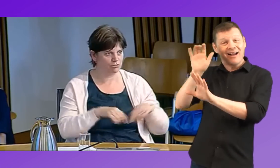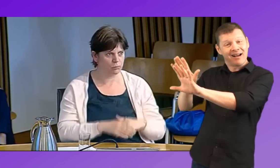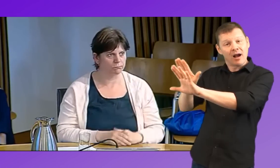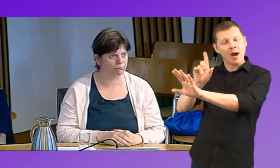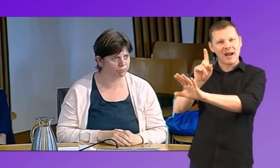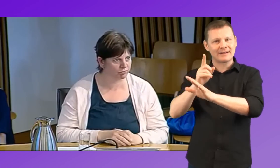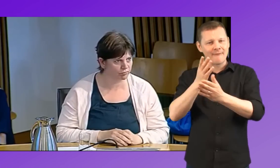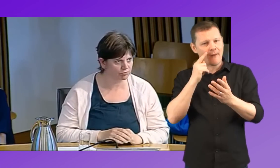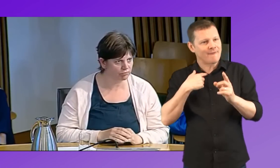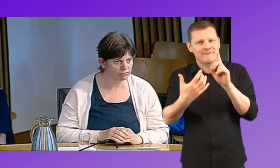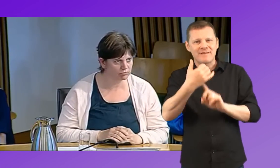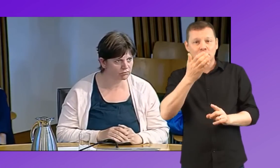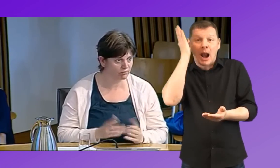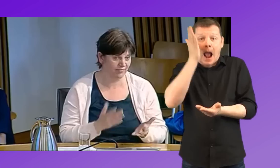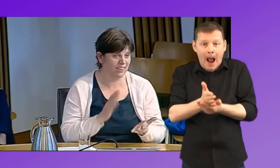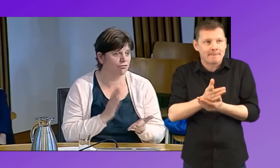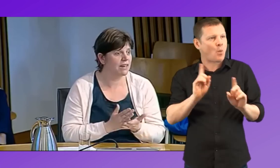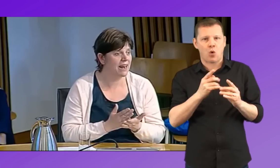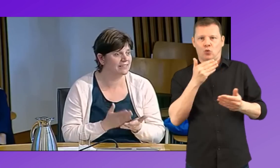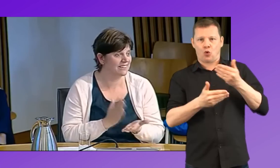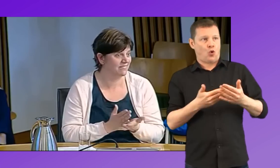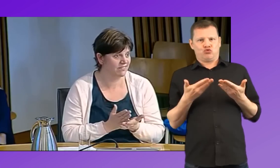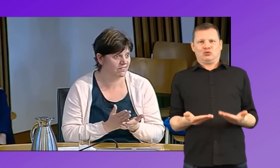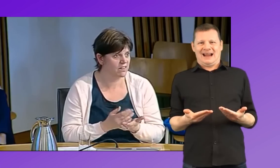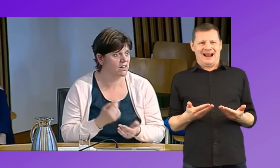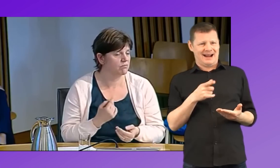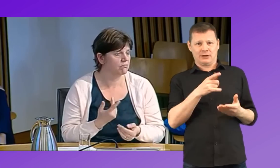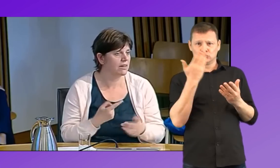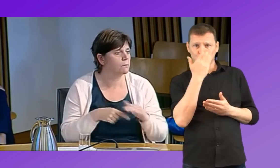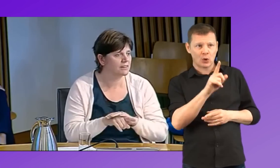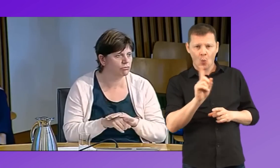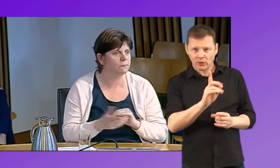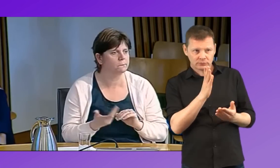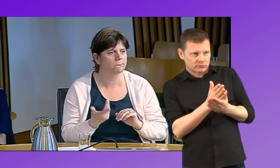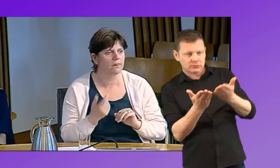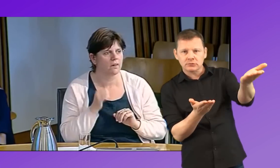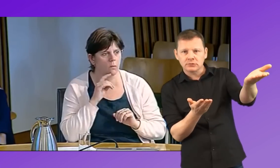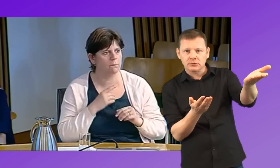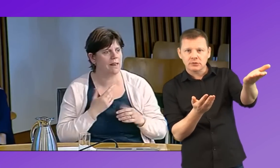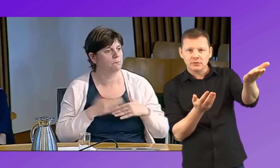we do need to find out what's going on in the classrooms today, what the reality is in,